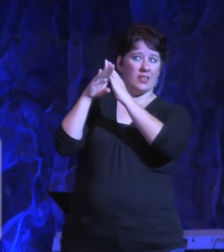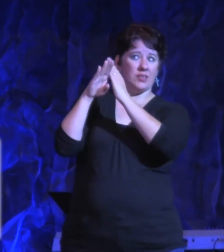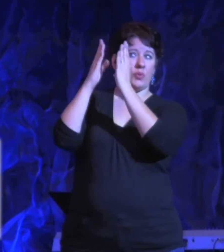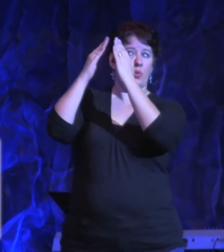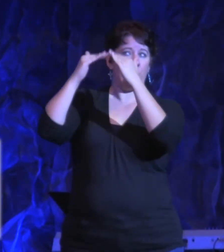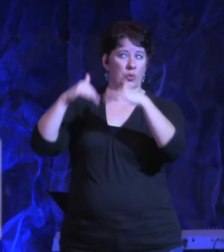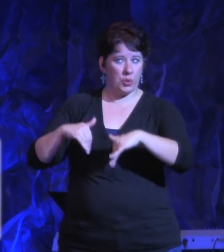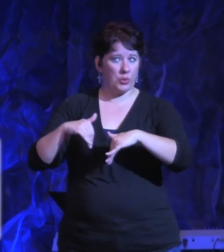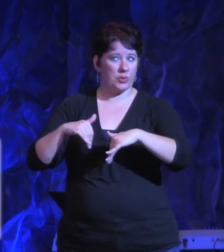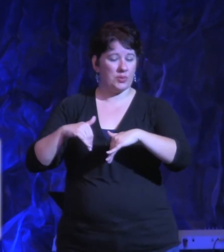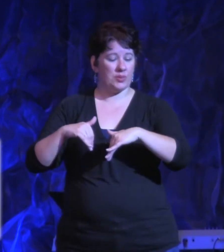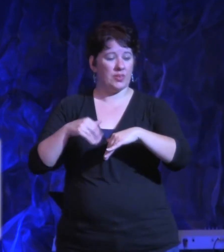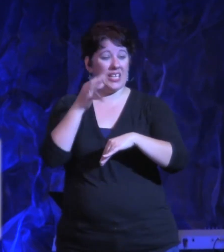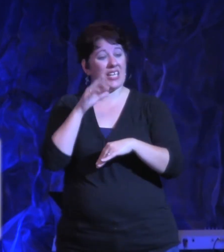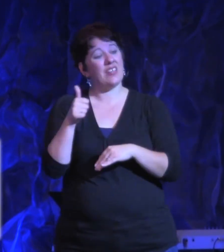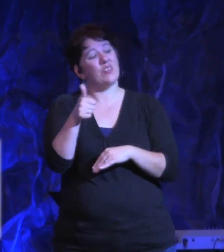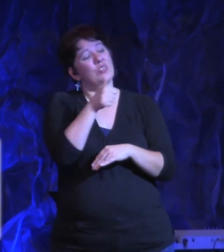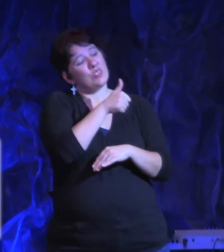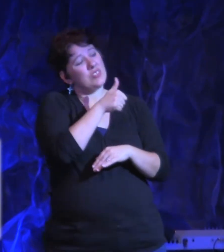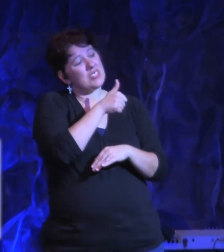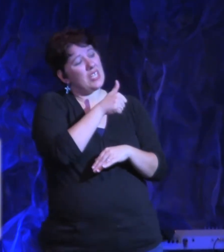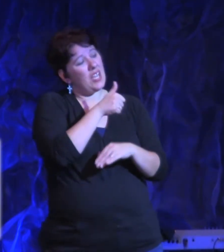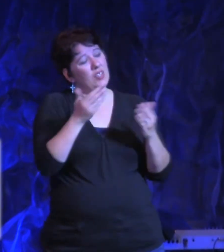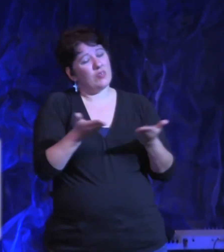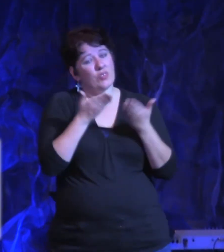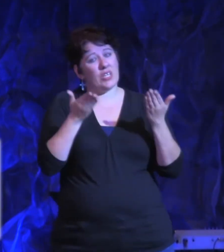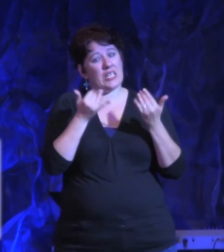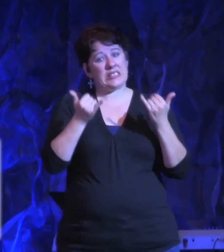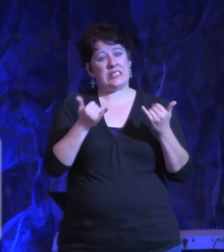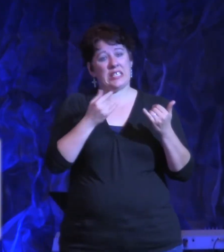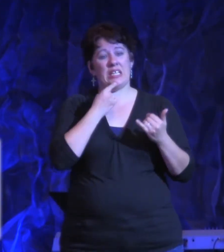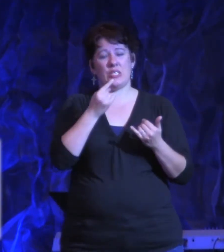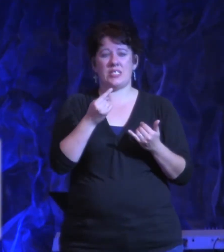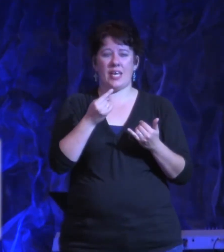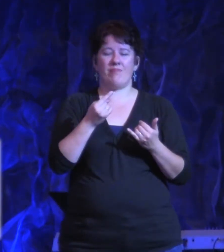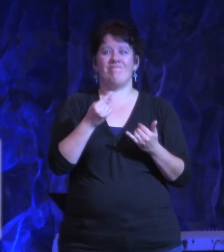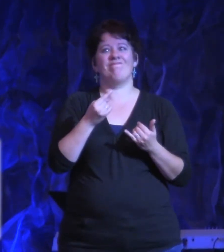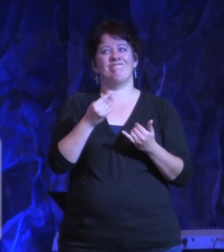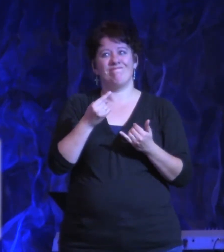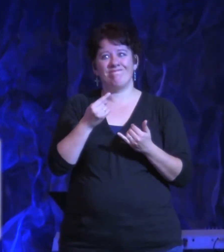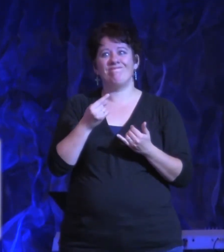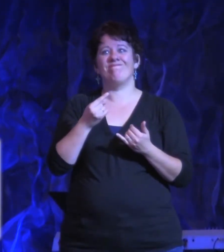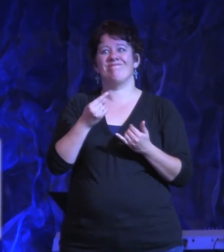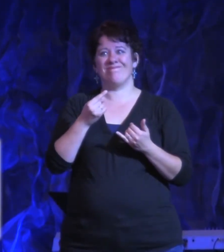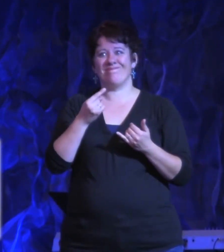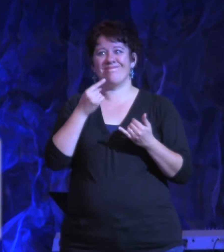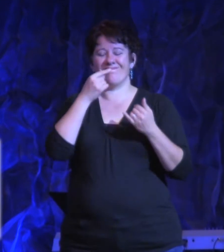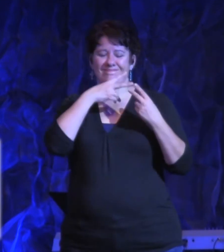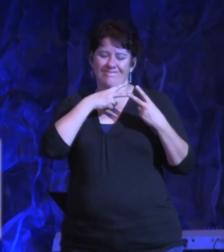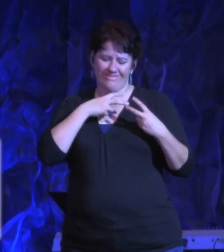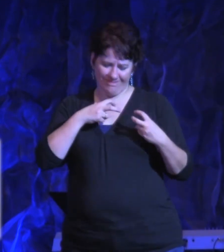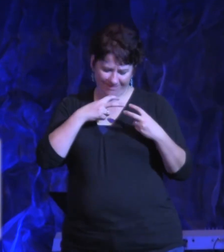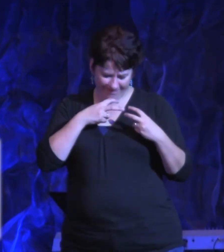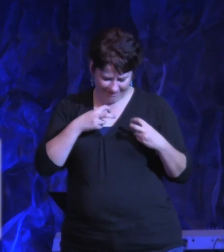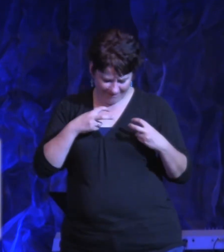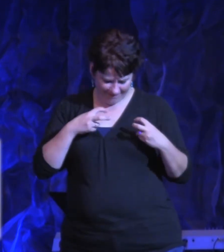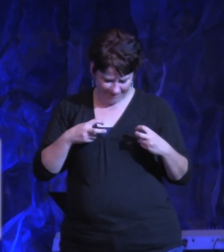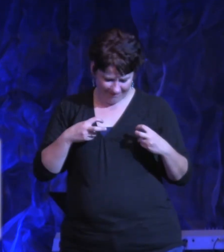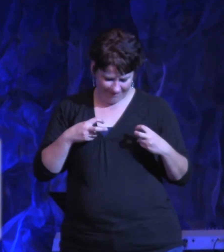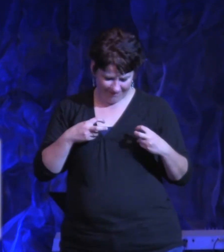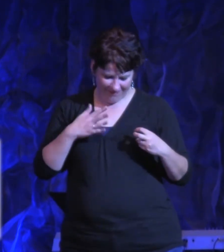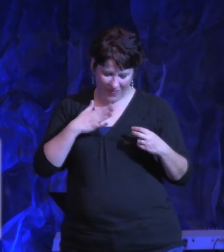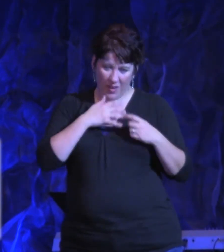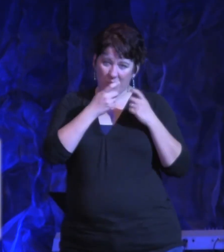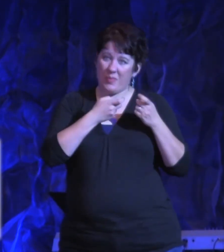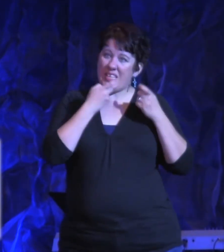If you're here today and you say, man, I think, I think I've been soft to myself and sin in my